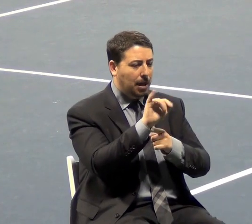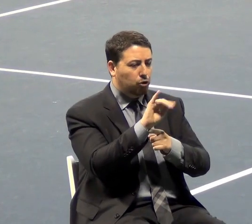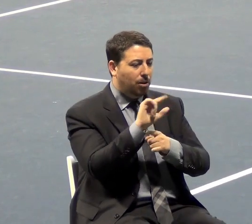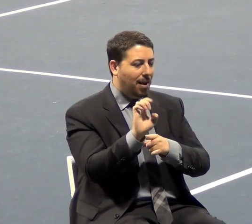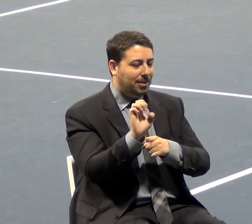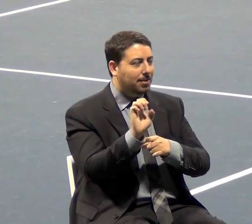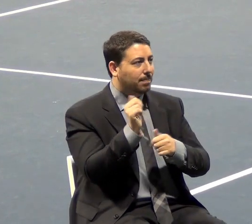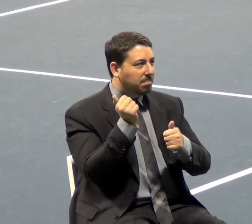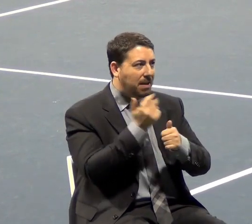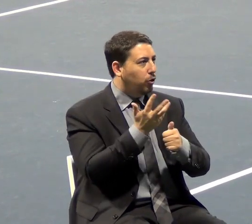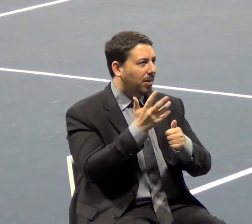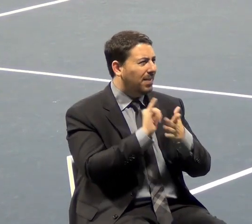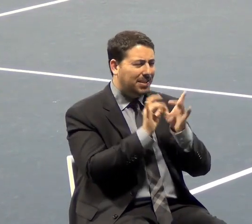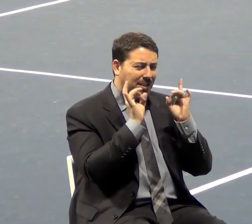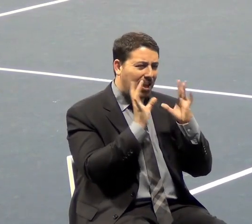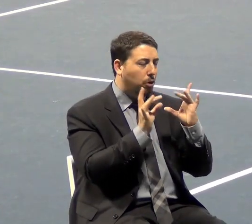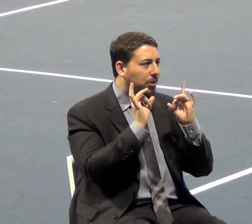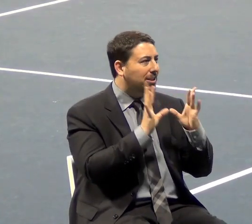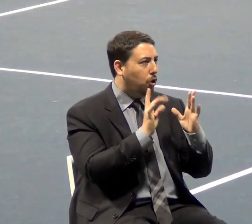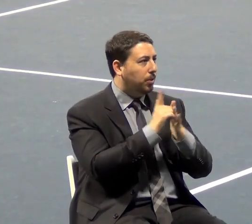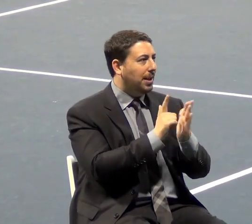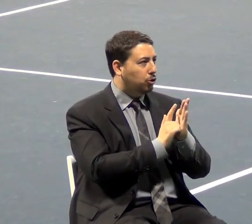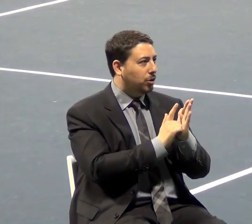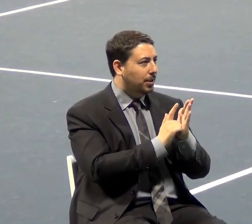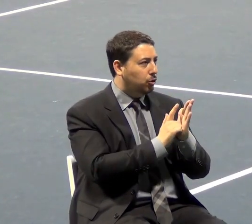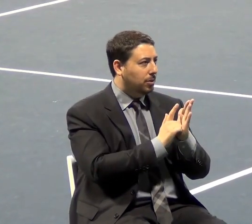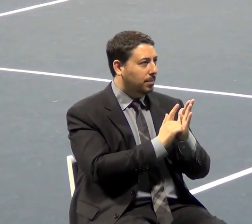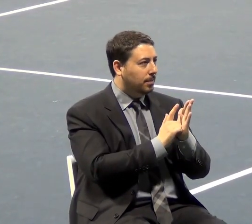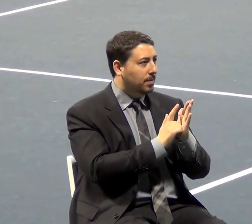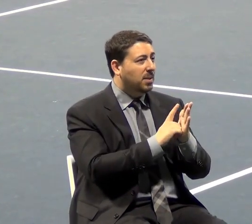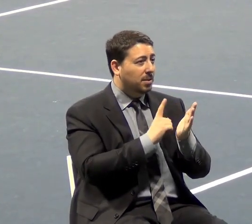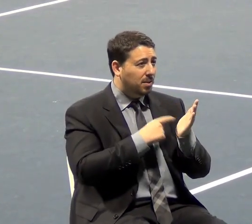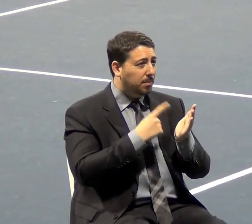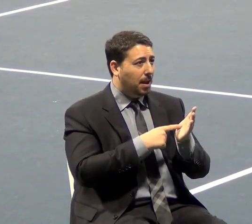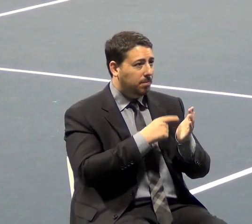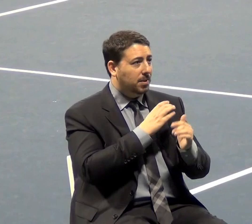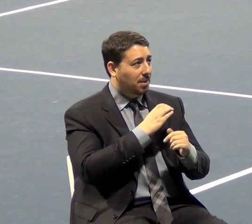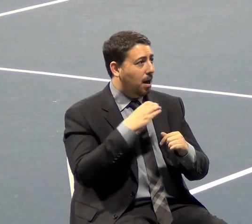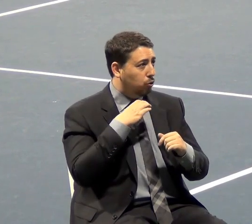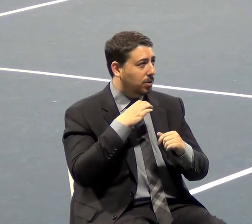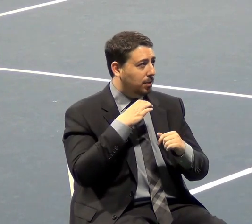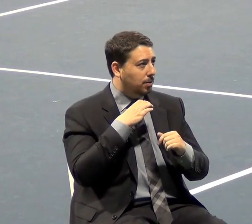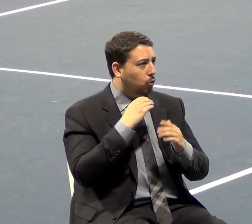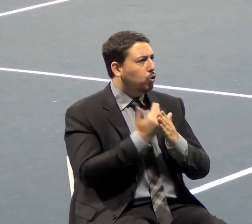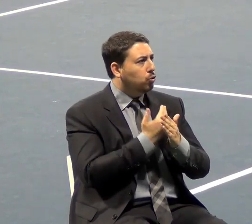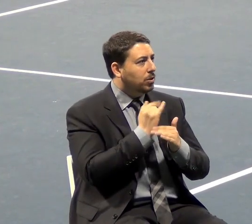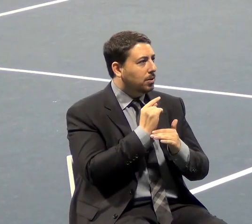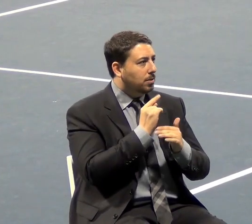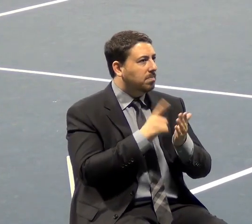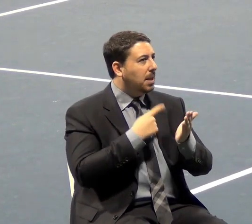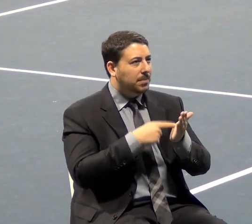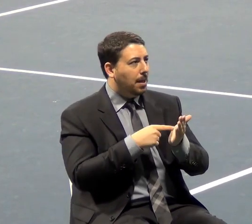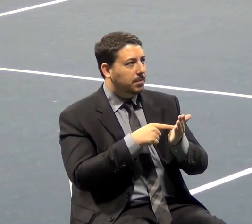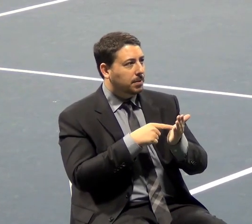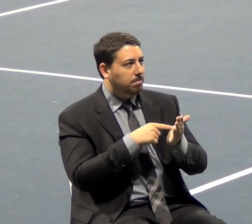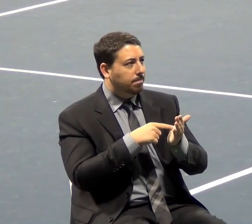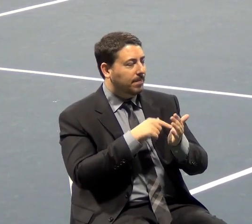invoked partially but never completely. But this, sometimes Congress renews it, other times it's passed. This time,